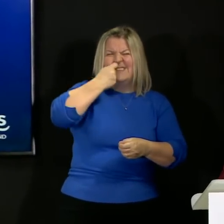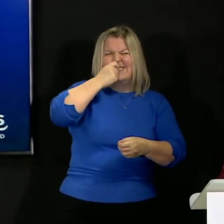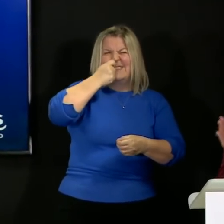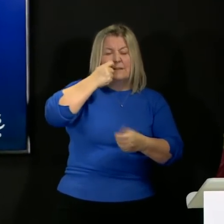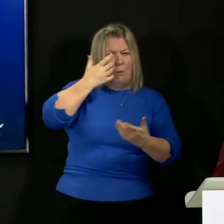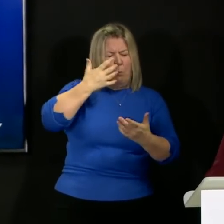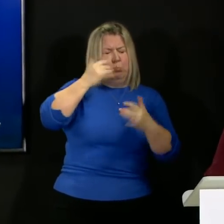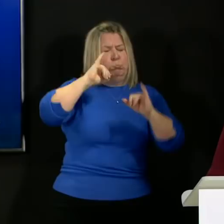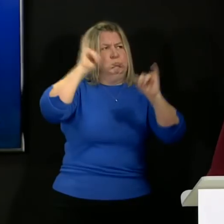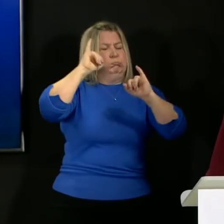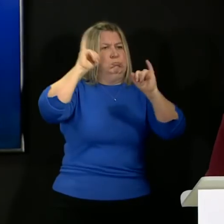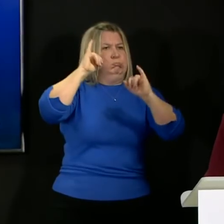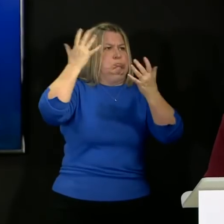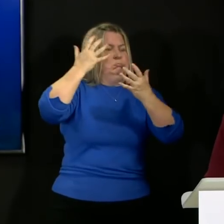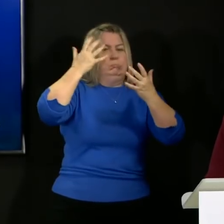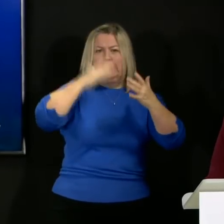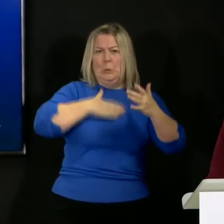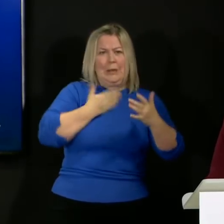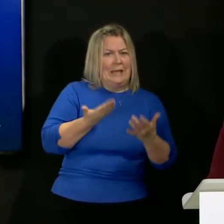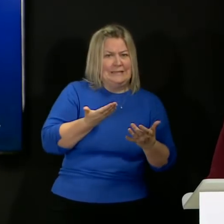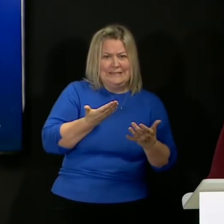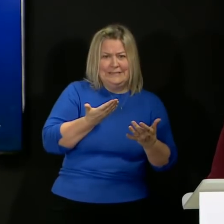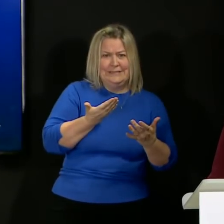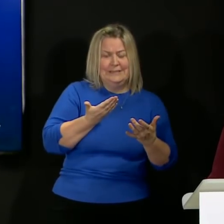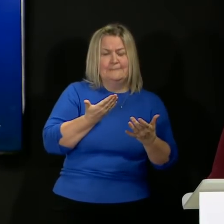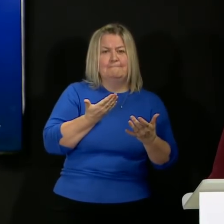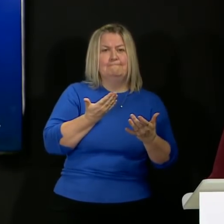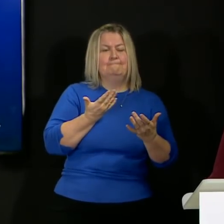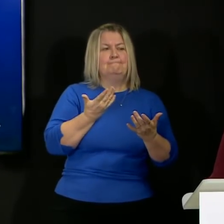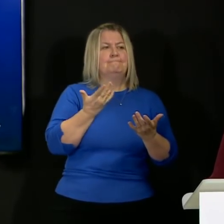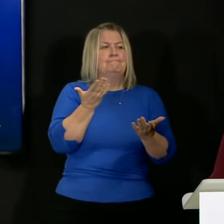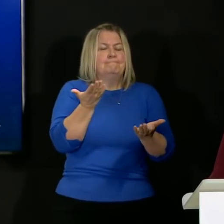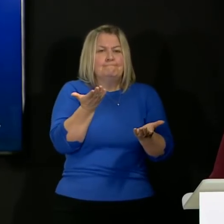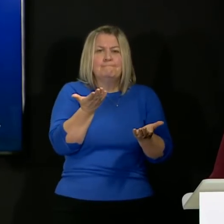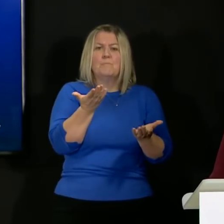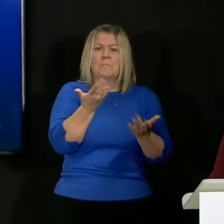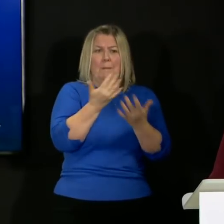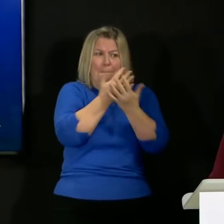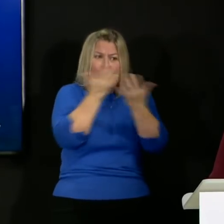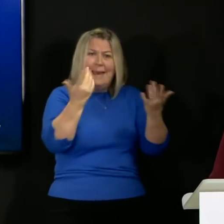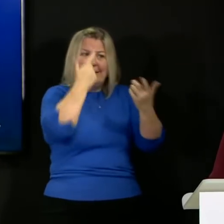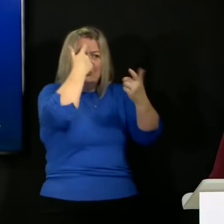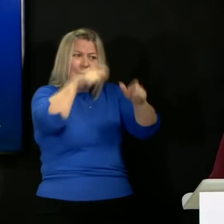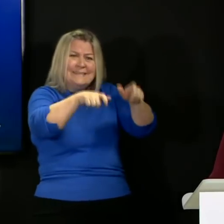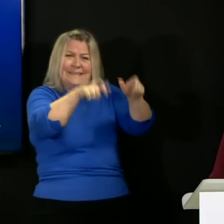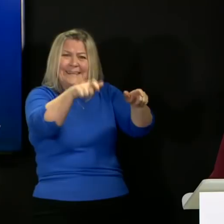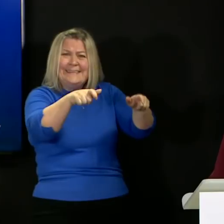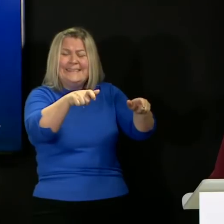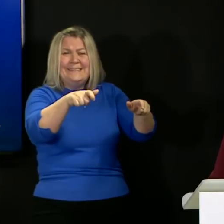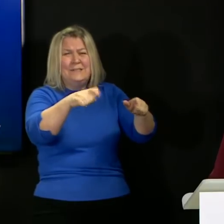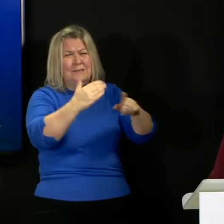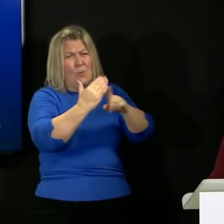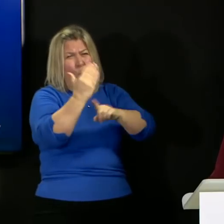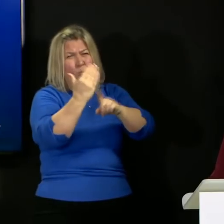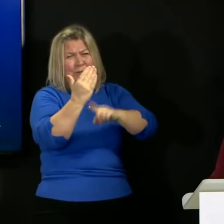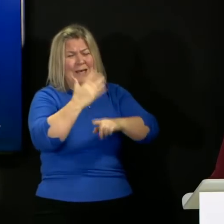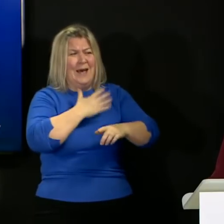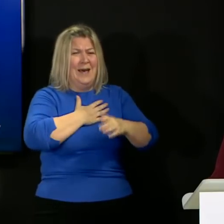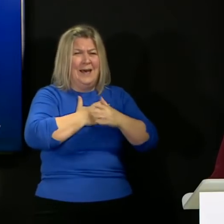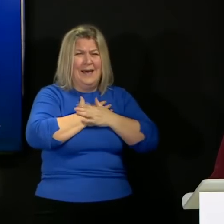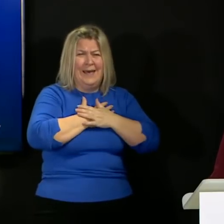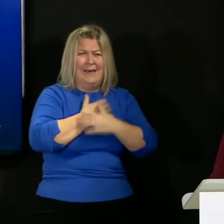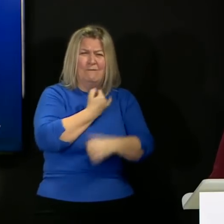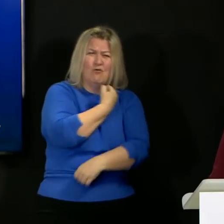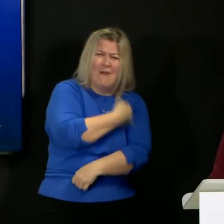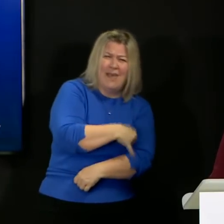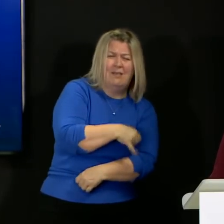the sample that you would then test many many of our residents in care homes are elderly they're frail